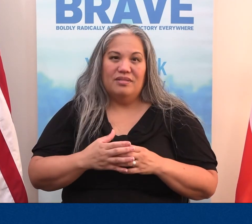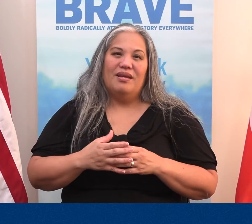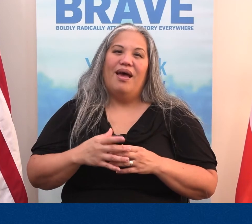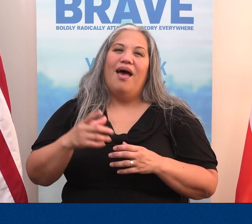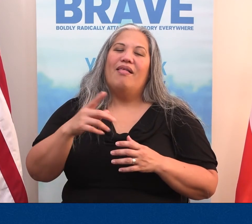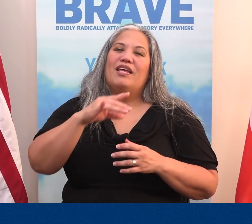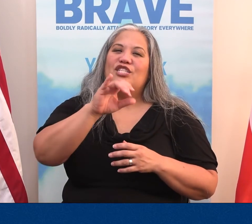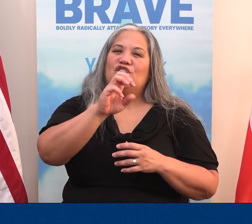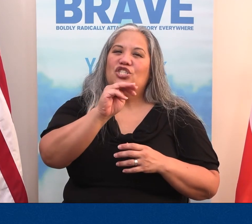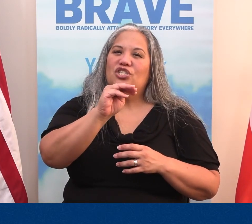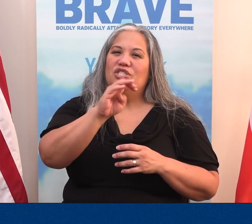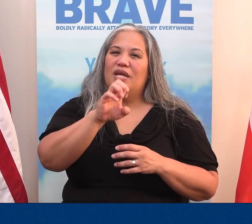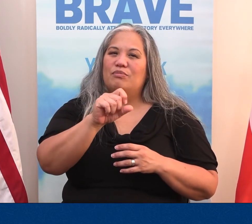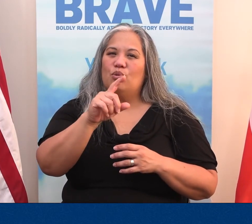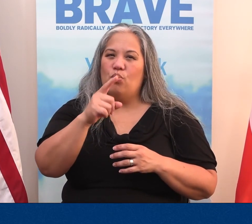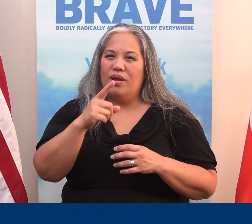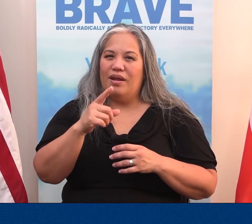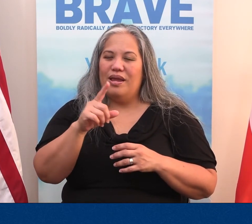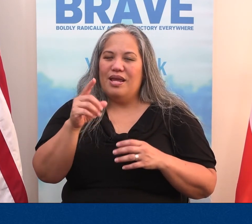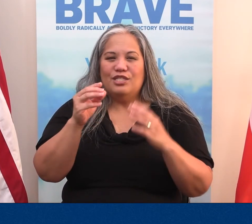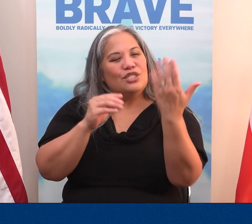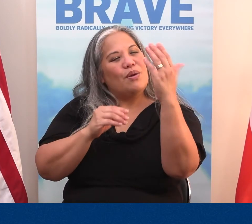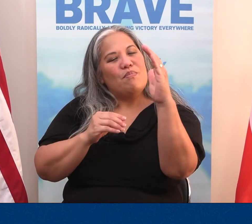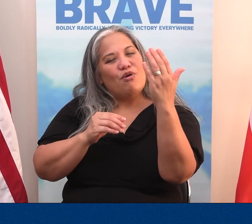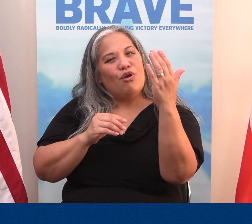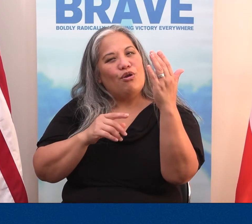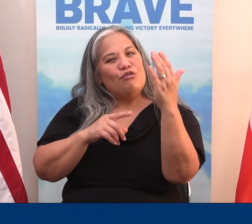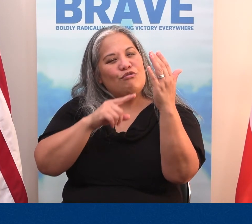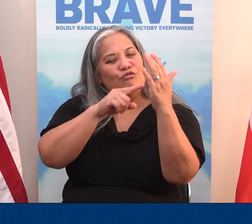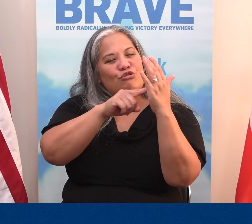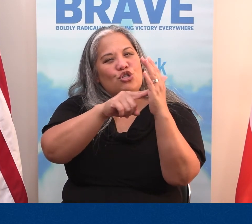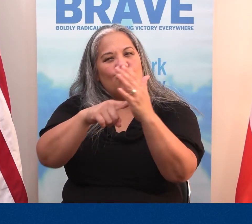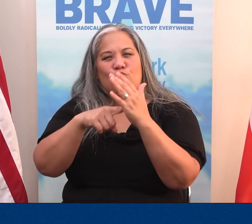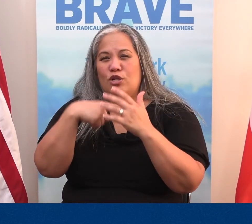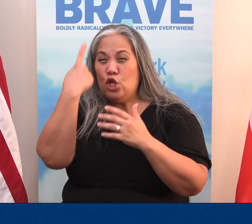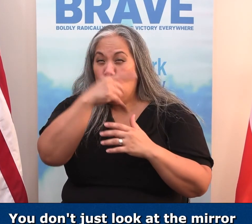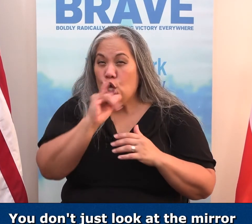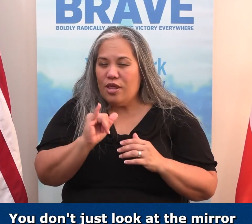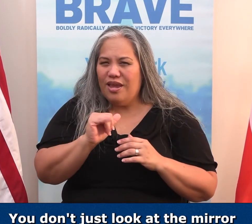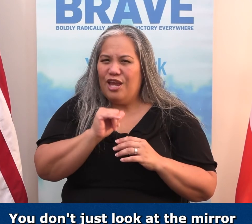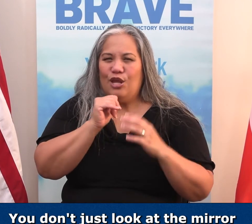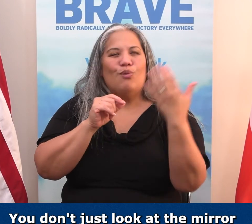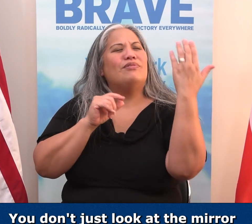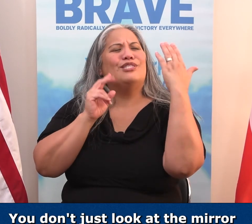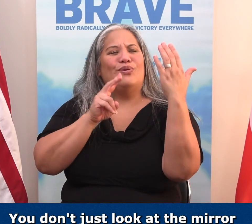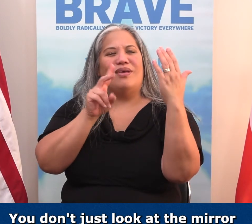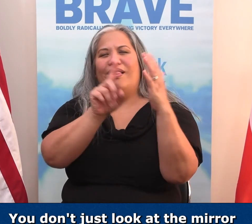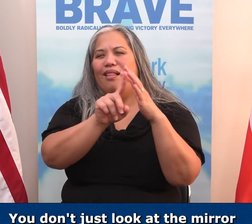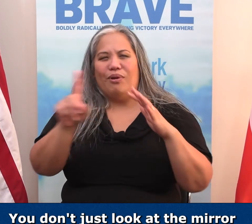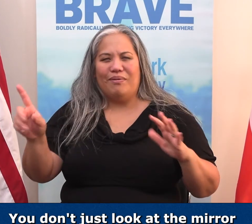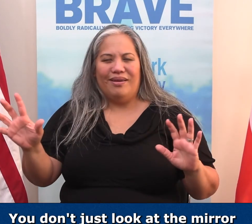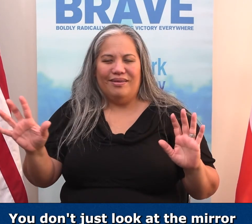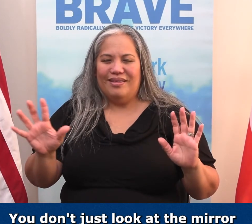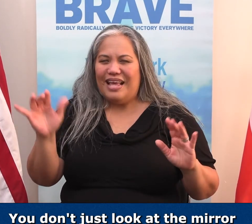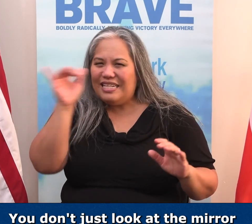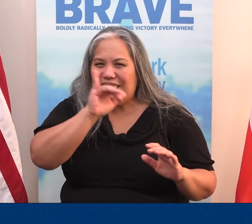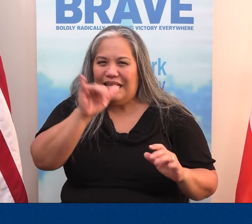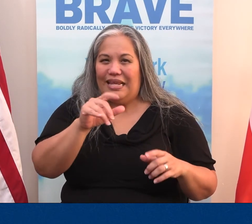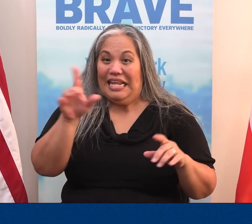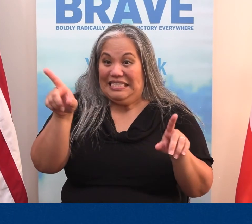Amen. And in James 1, it's a mirror. It shows you what you really like. You don't just look at a mirror and then walk away. That'd be silly. The same thing